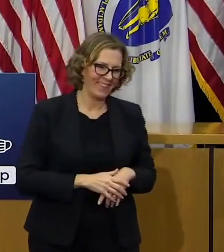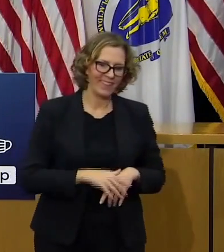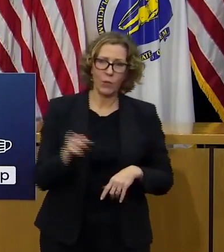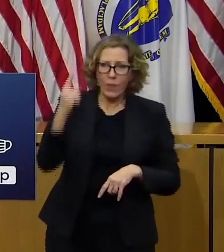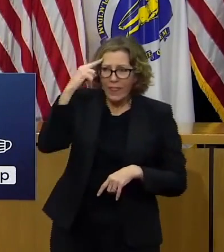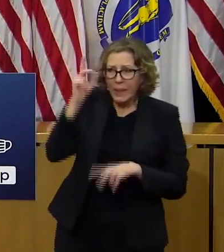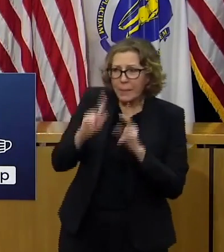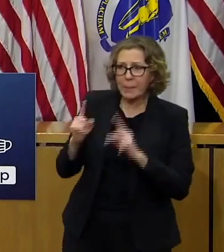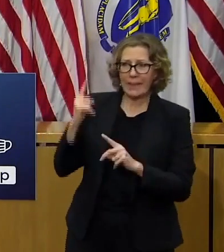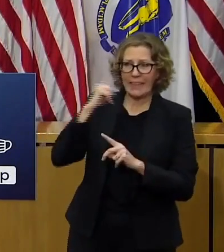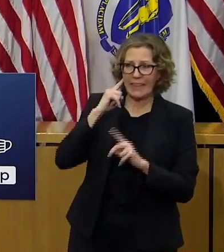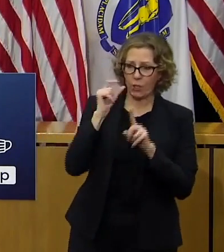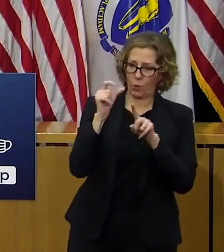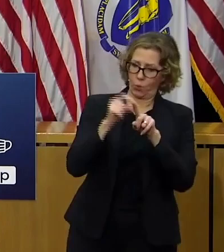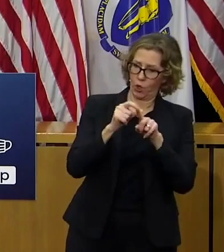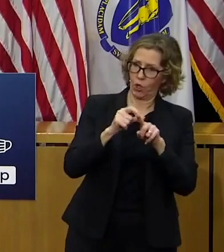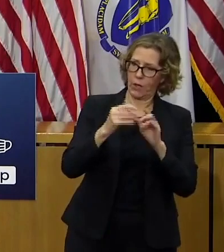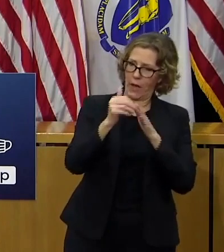an offer